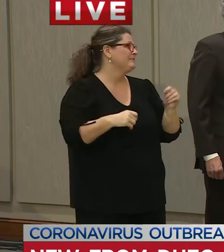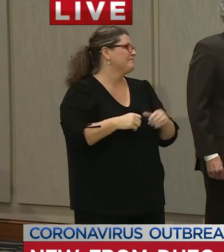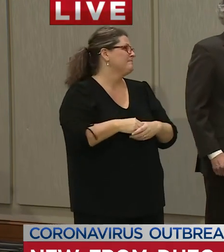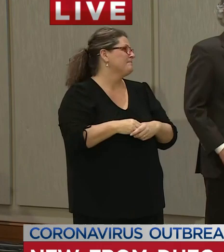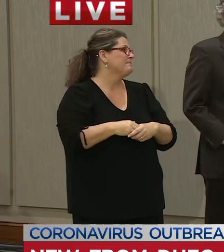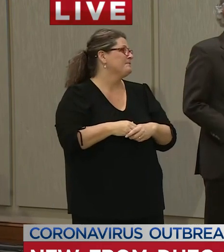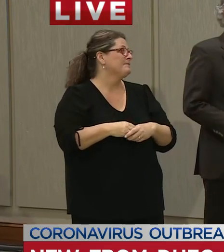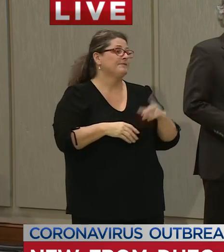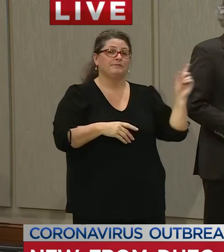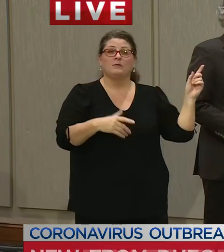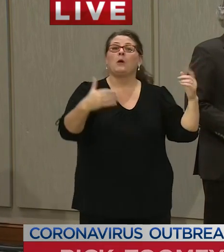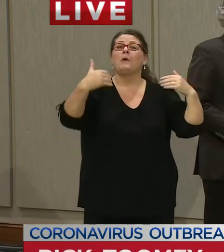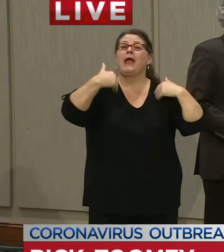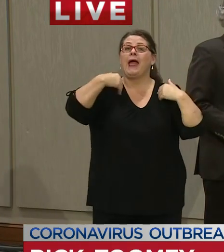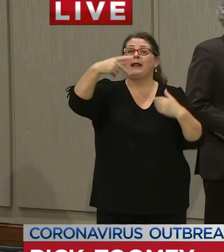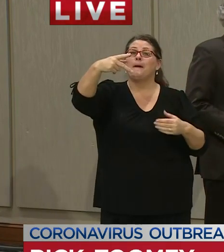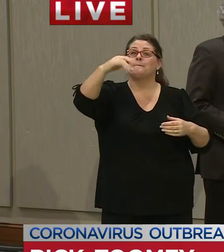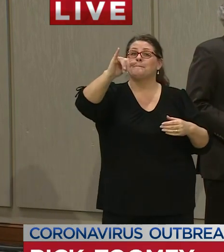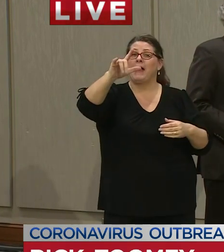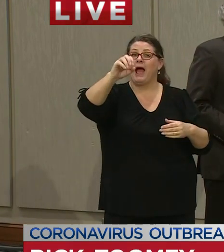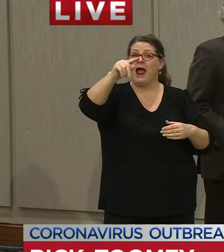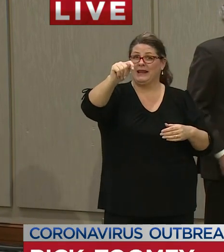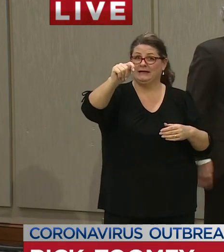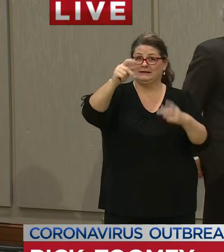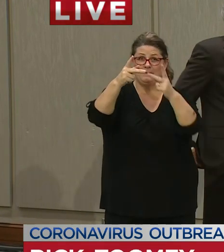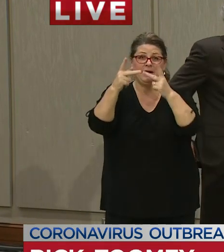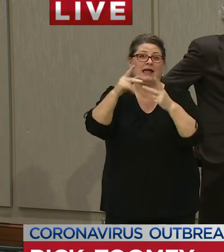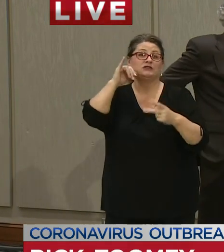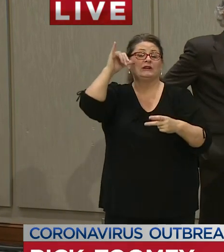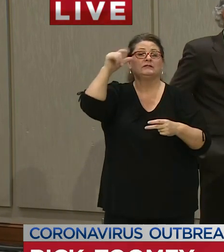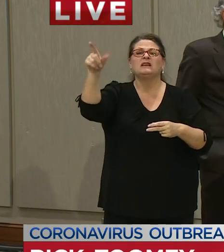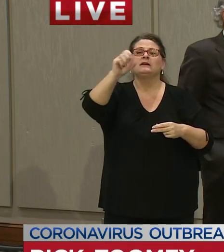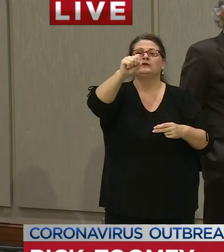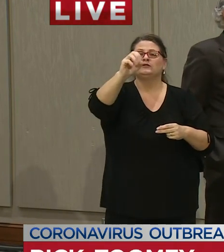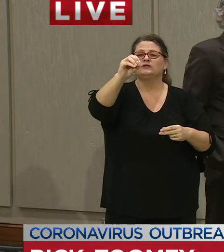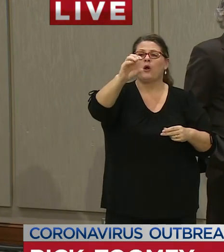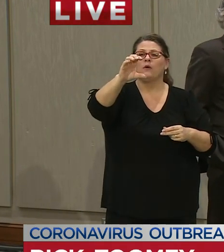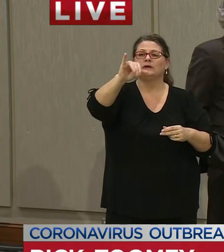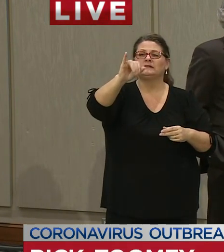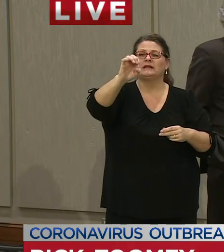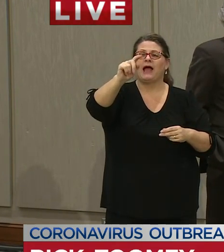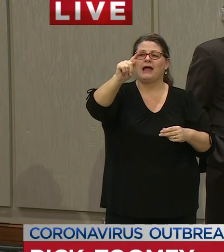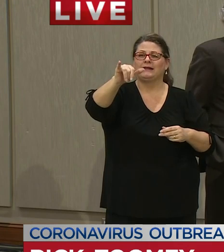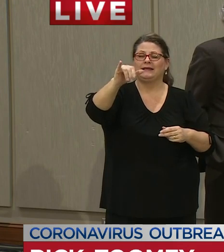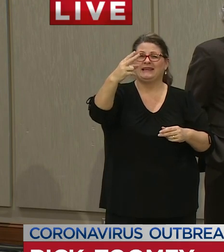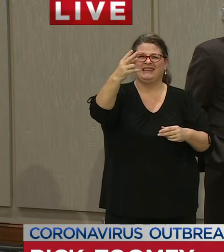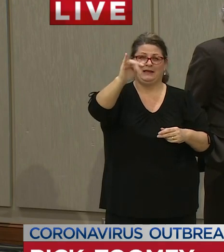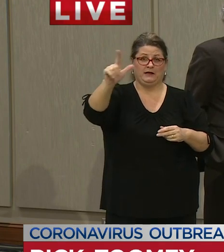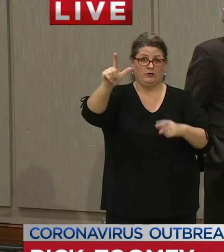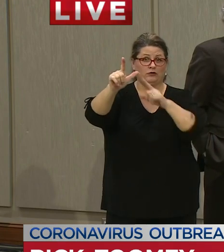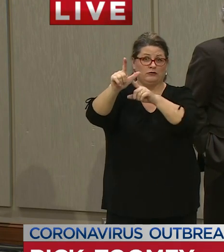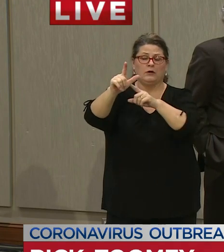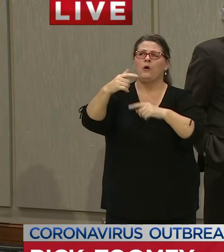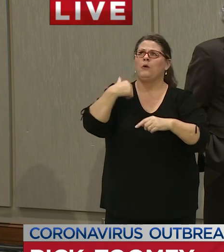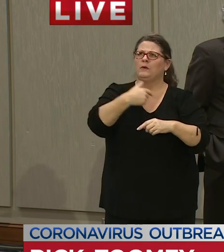so we had a pilot site yesterday in society hill um and tested that and i think we did